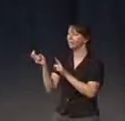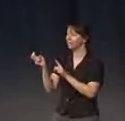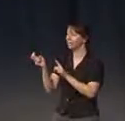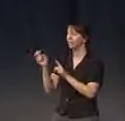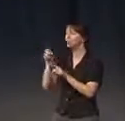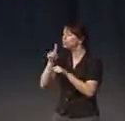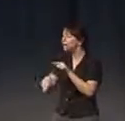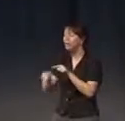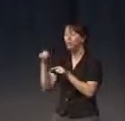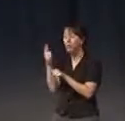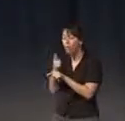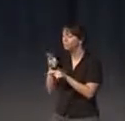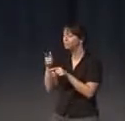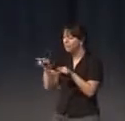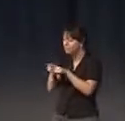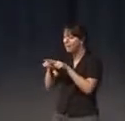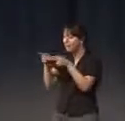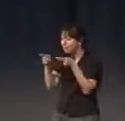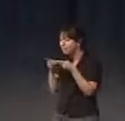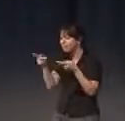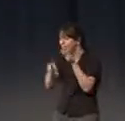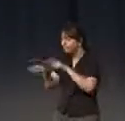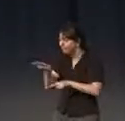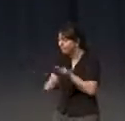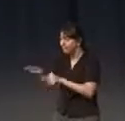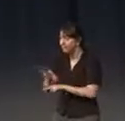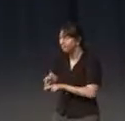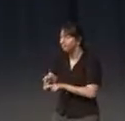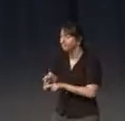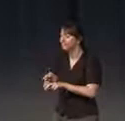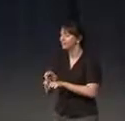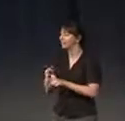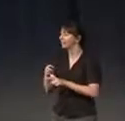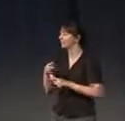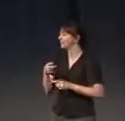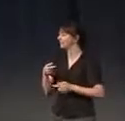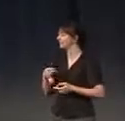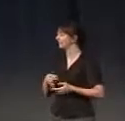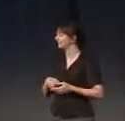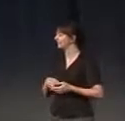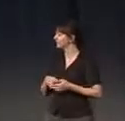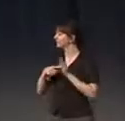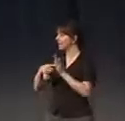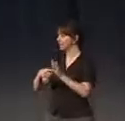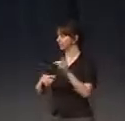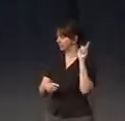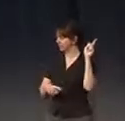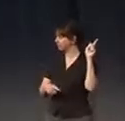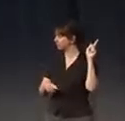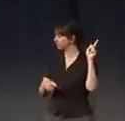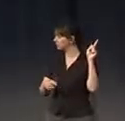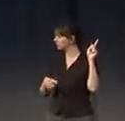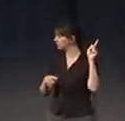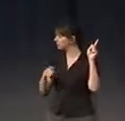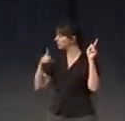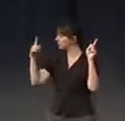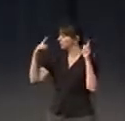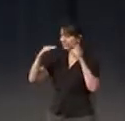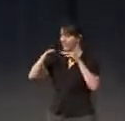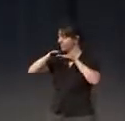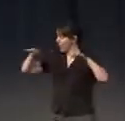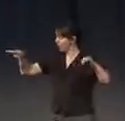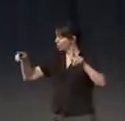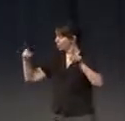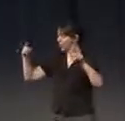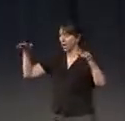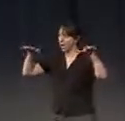fall in the same place. And this means something that you, very quickly, let me see. Here, you see, this layer upper, it kind of really